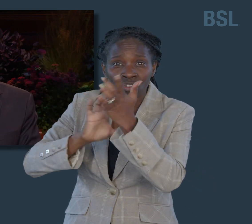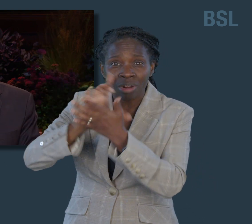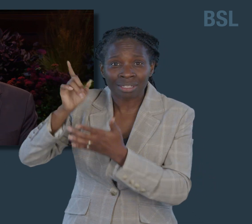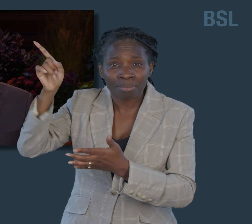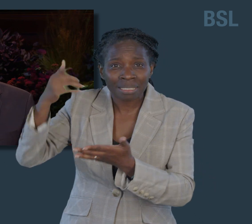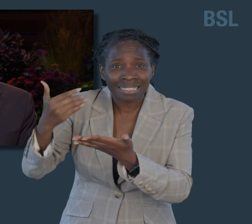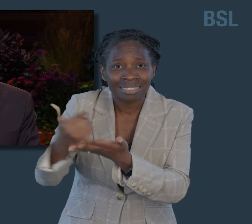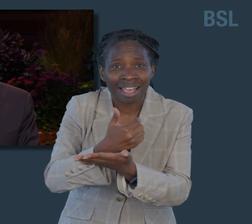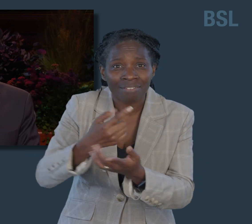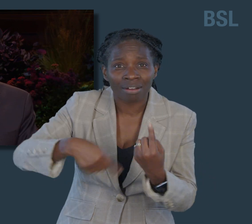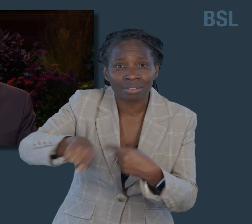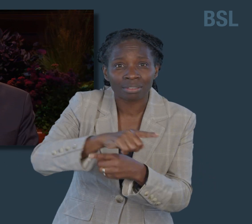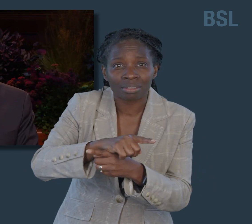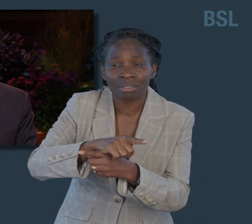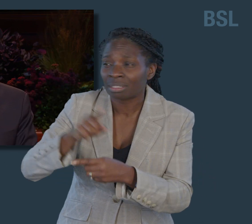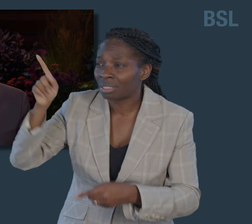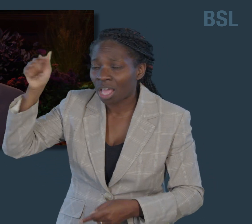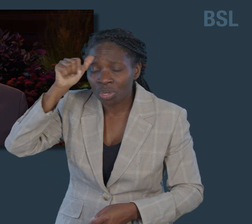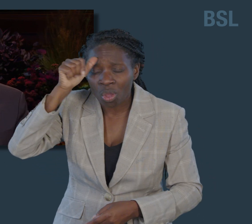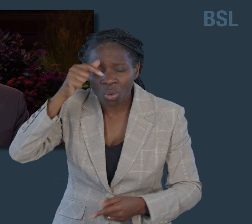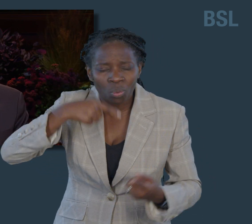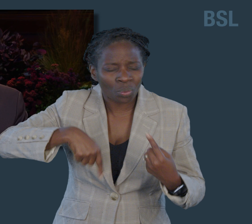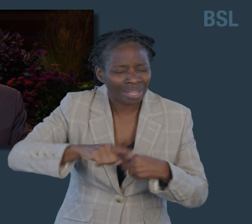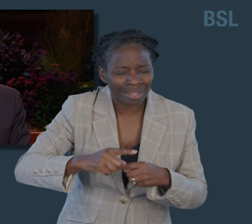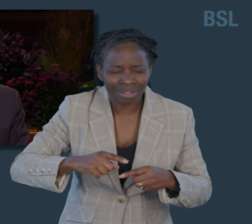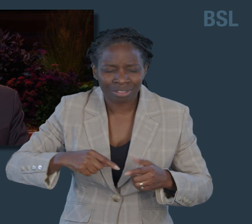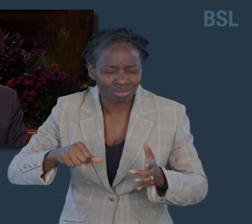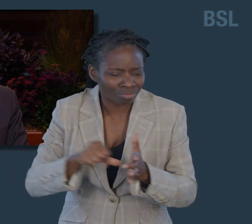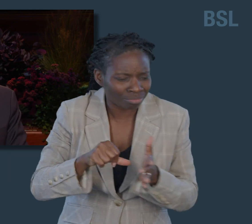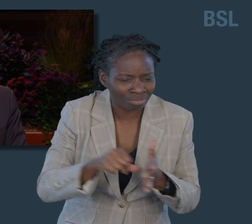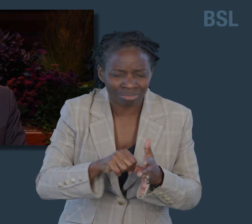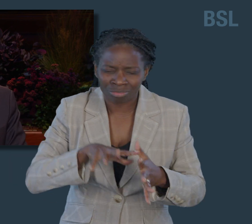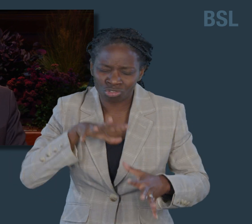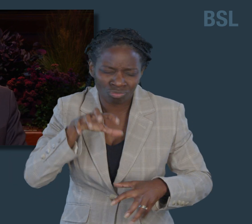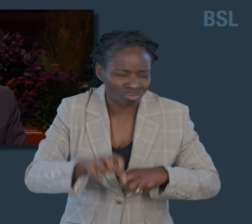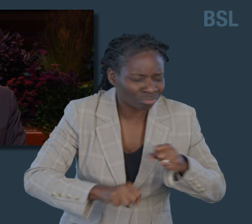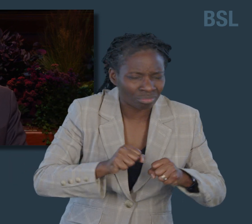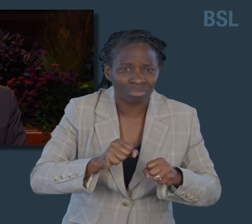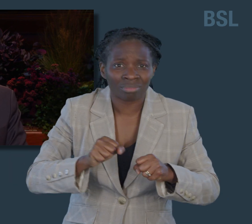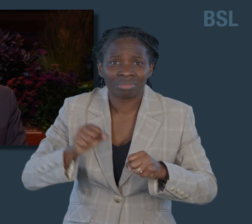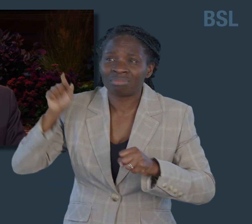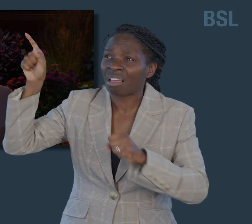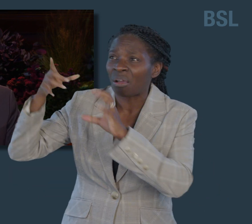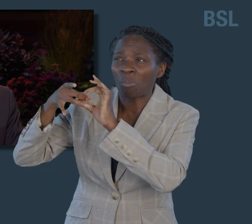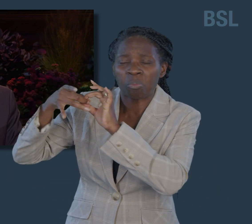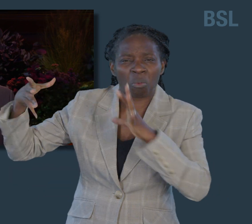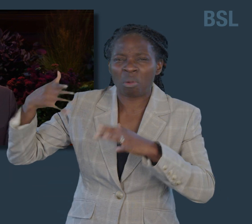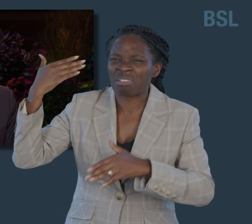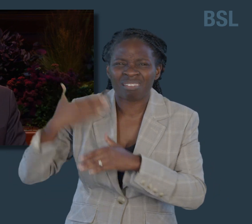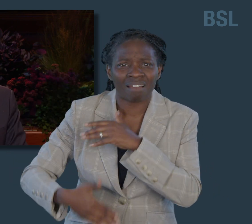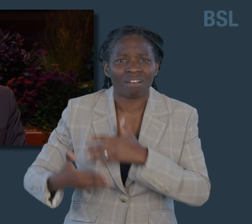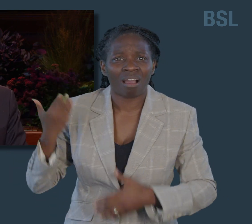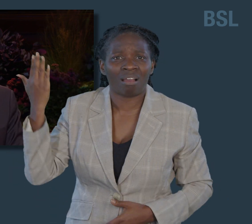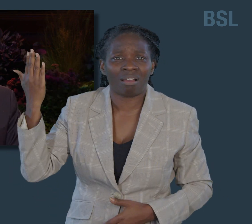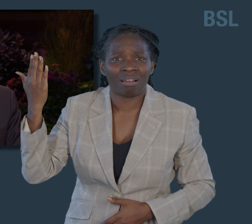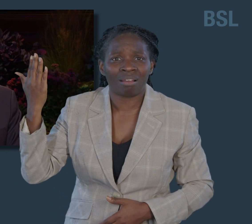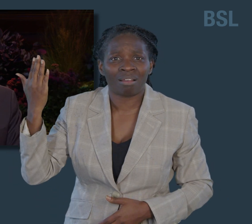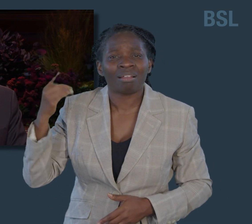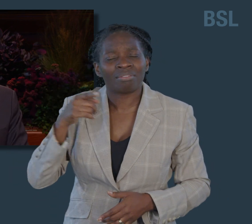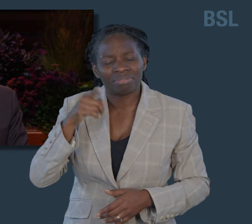They know our hurts and challenges. They will never forsake us and know perfectly how to succor